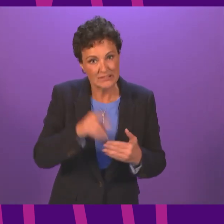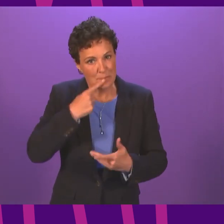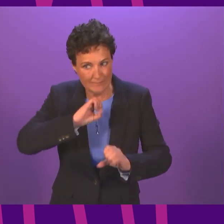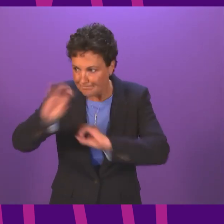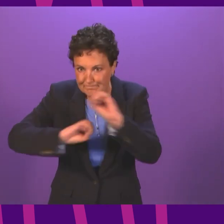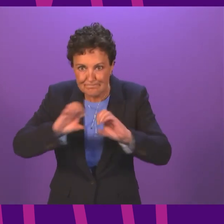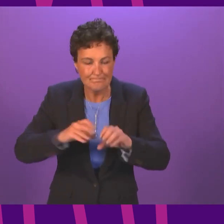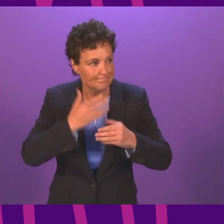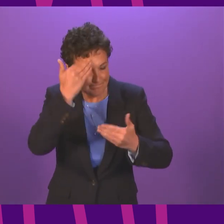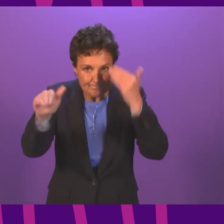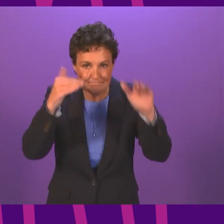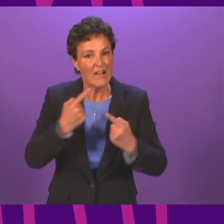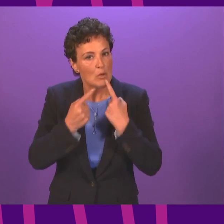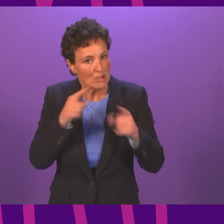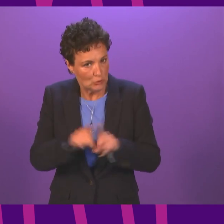Roddick